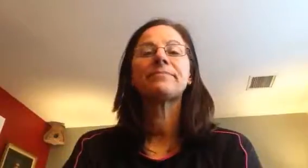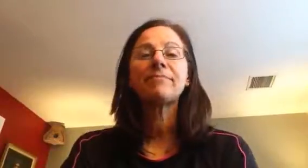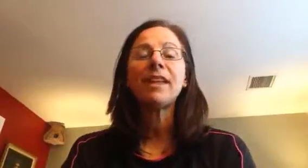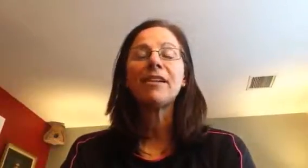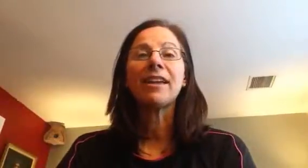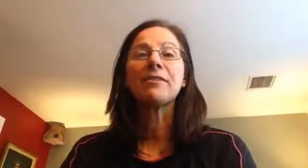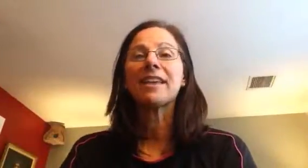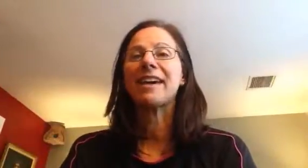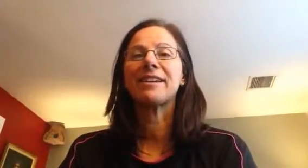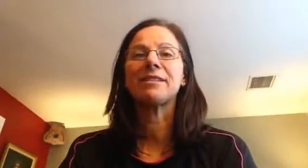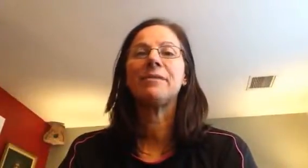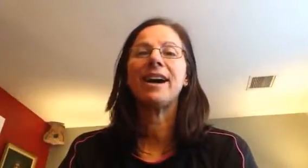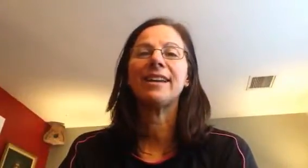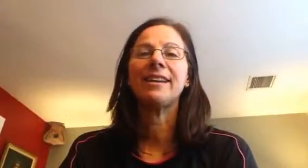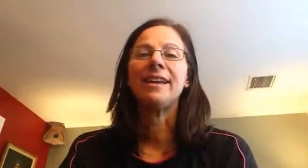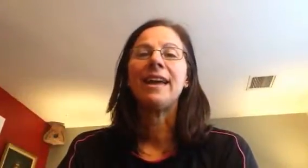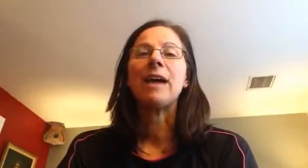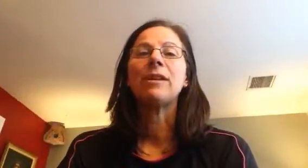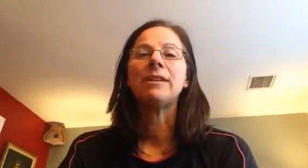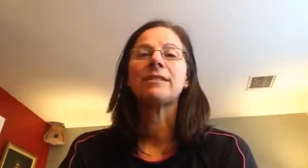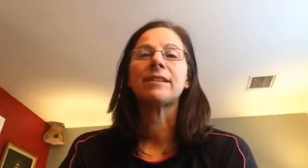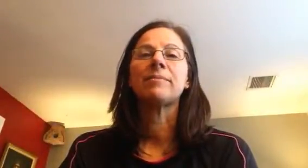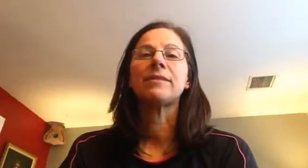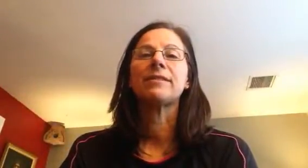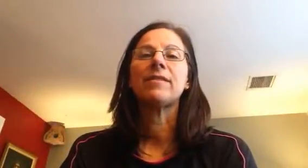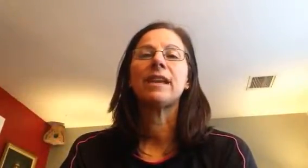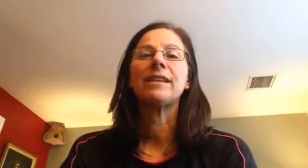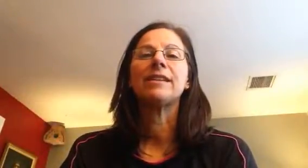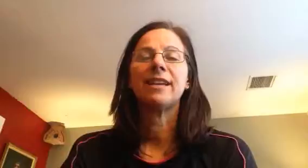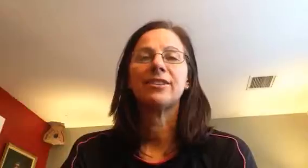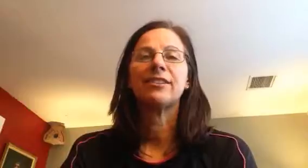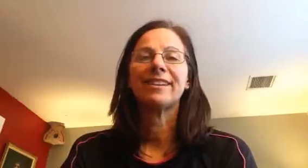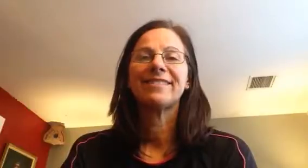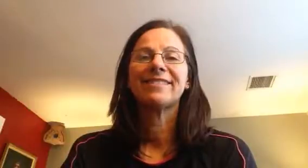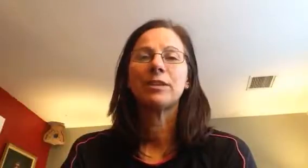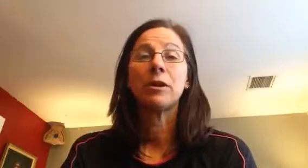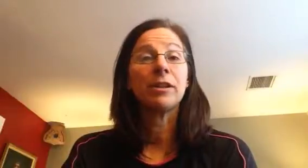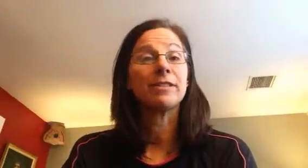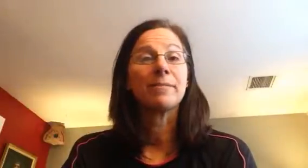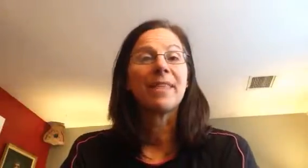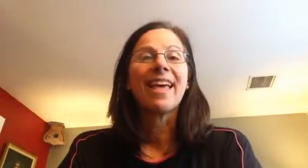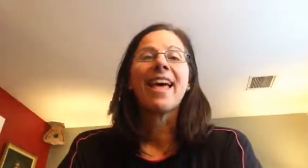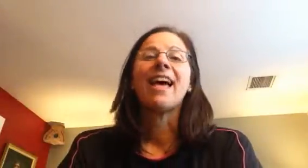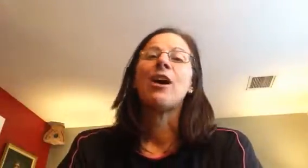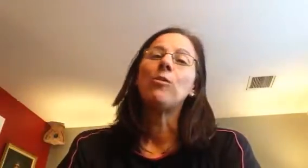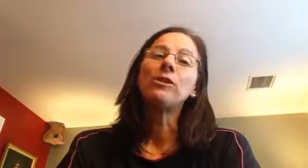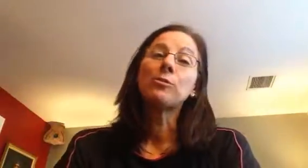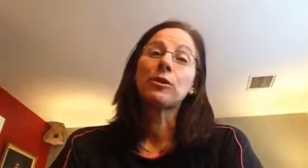Okay, here's Catechism 9, and we did skip 7 and 8 intentionally. So here it is. What is the work